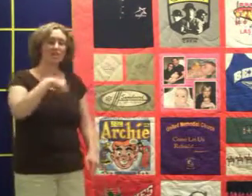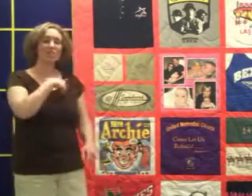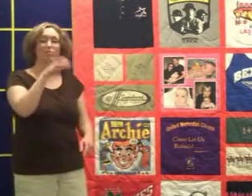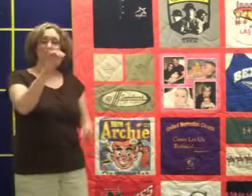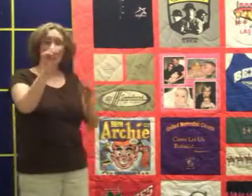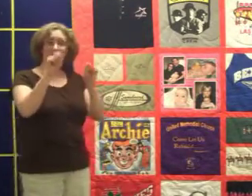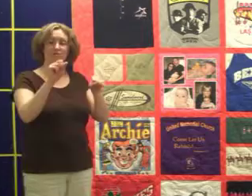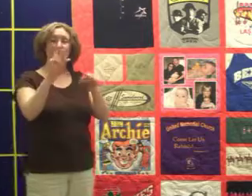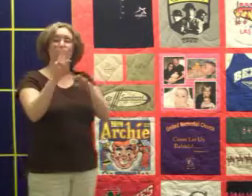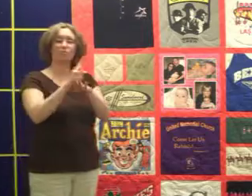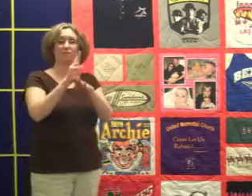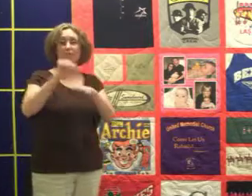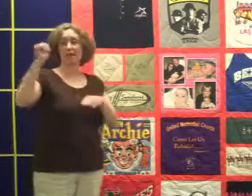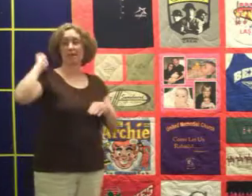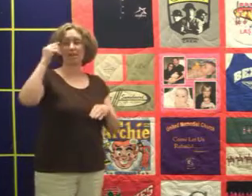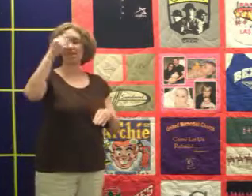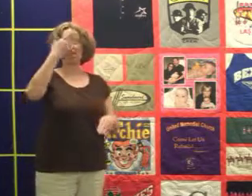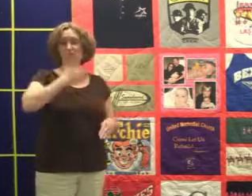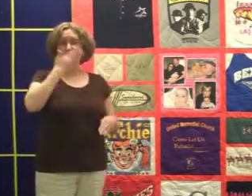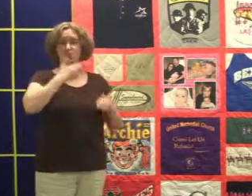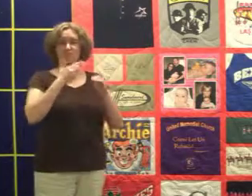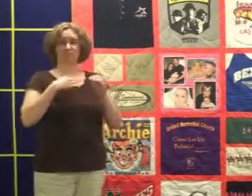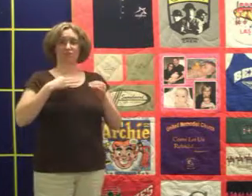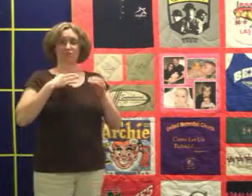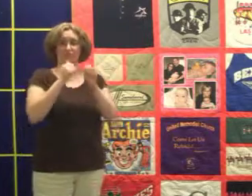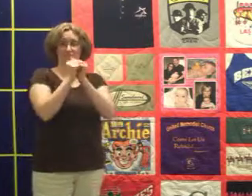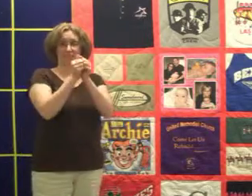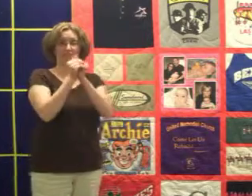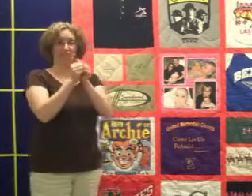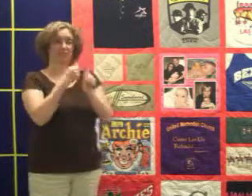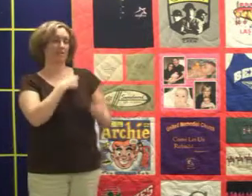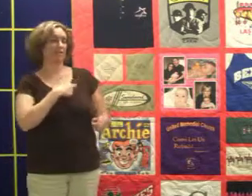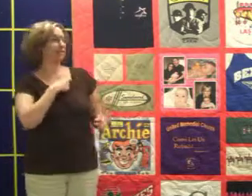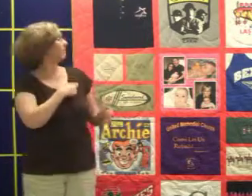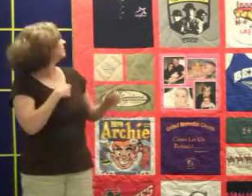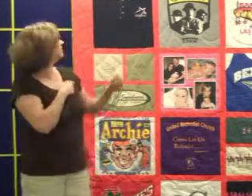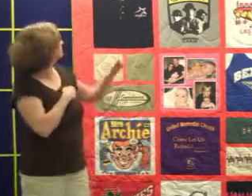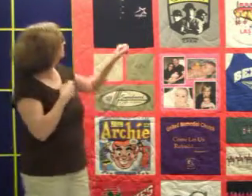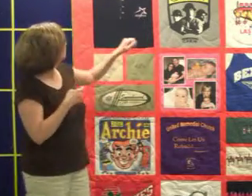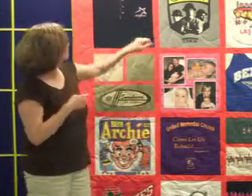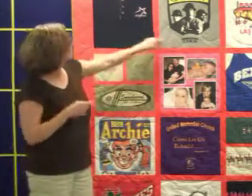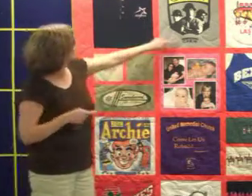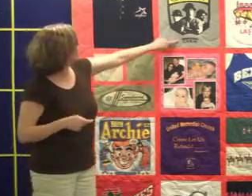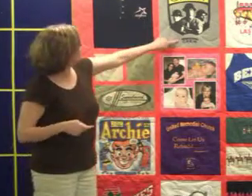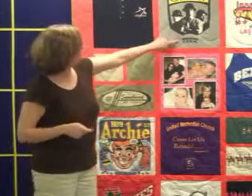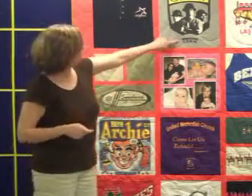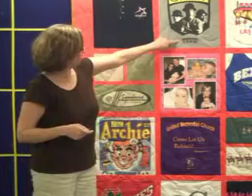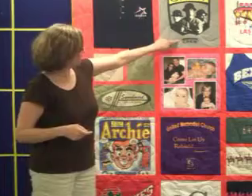We can also combine the back and the front of your t-shirt by applying the two together.